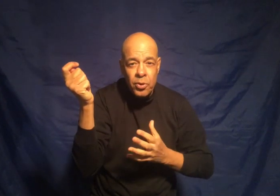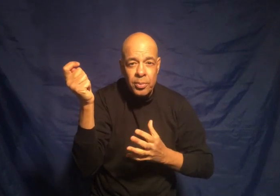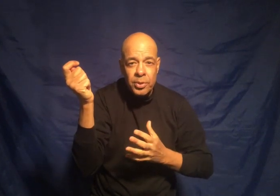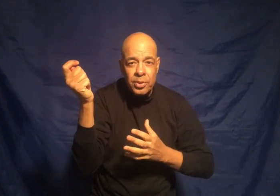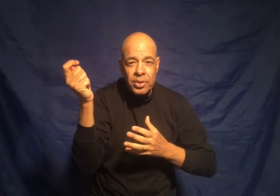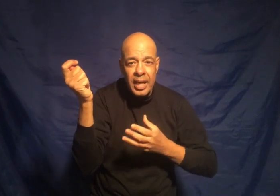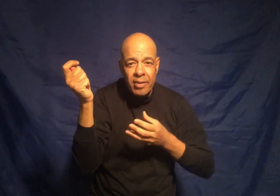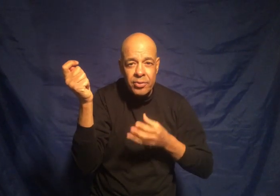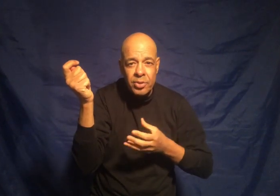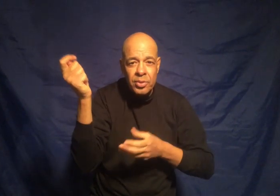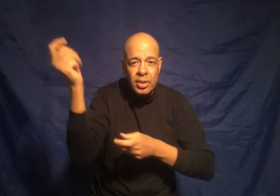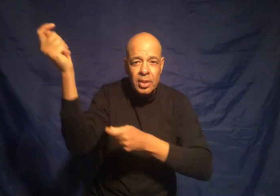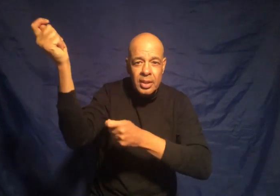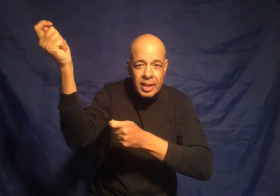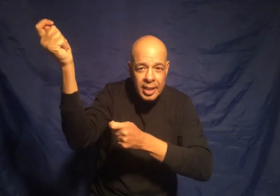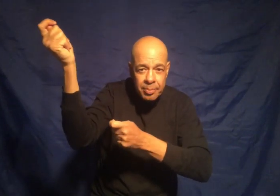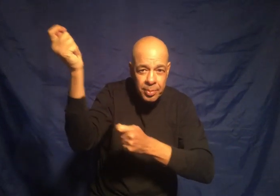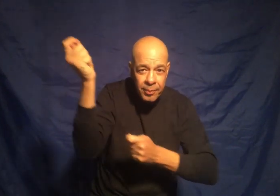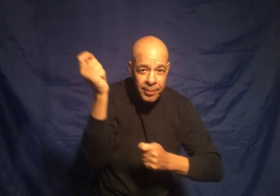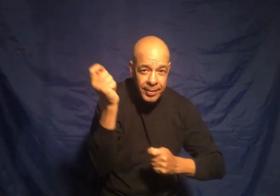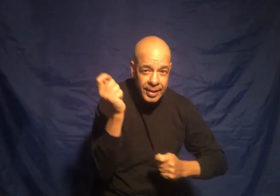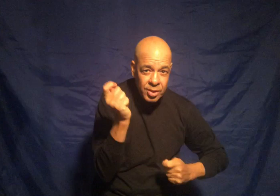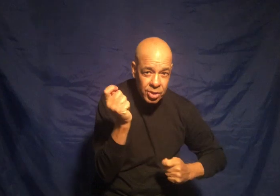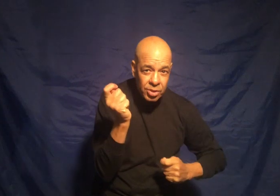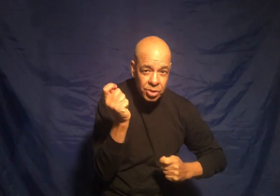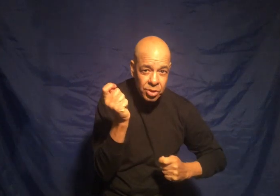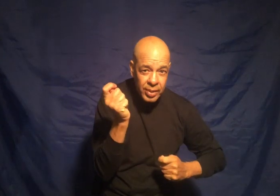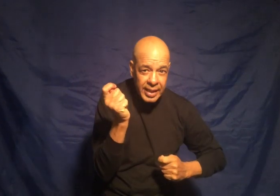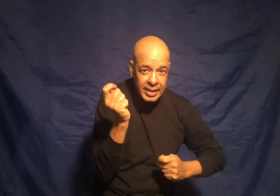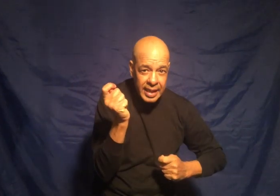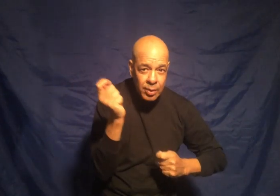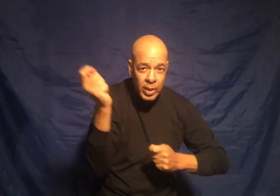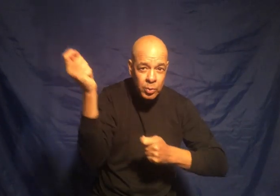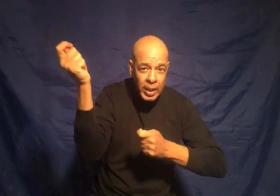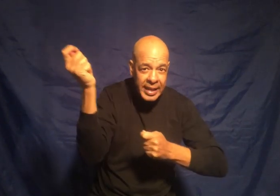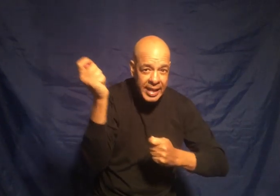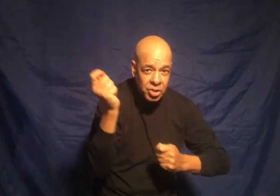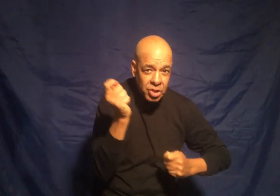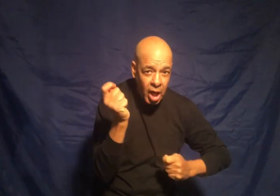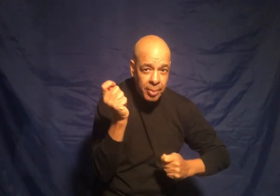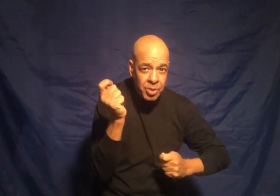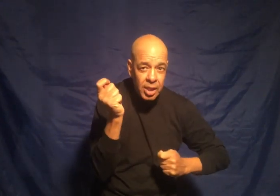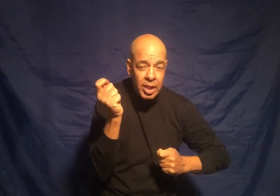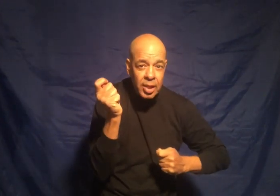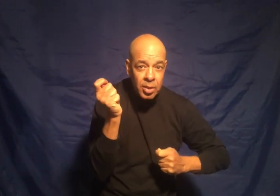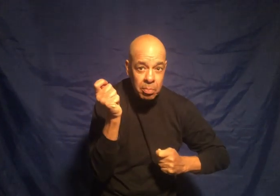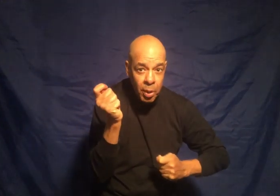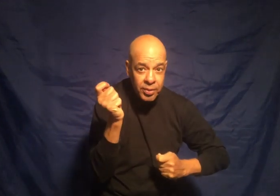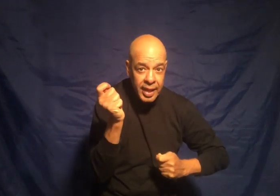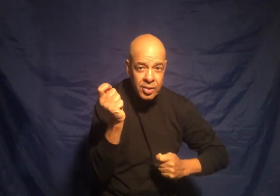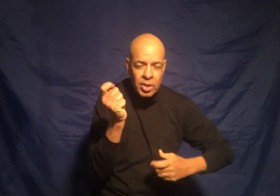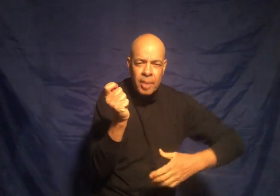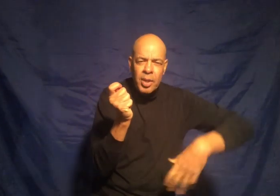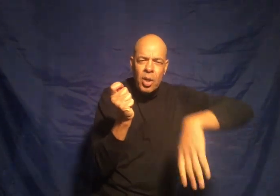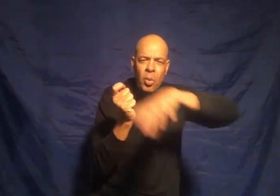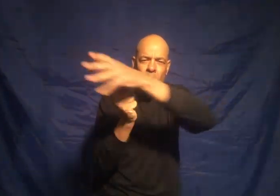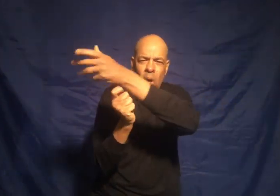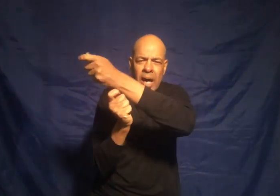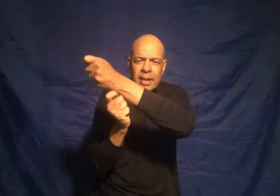to you have to keep this straight and when one hand stops both hands stop one